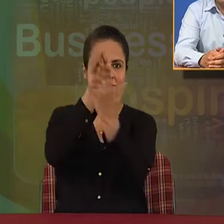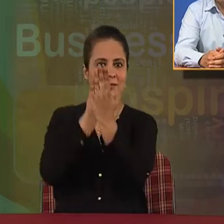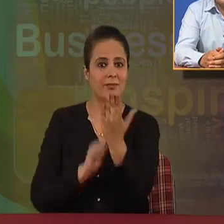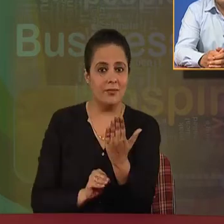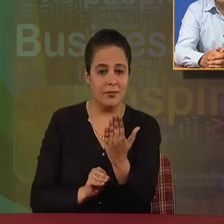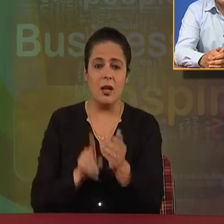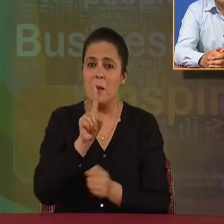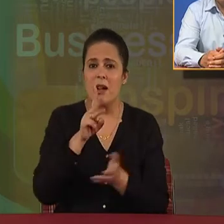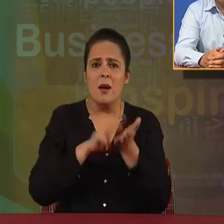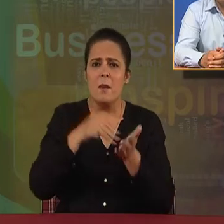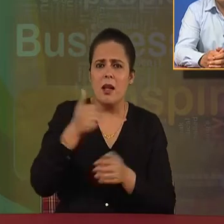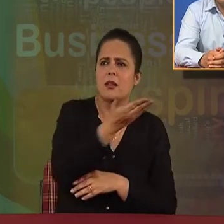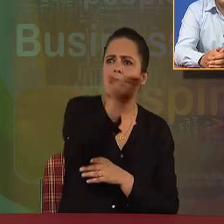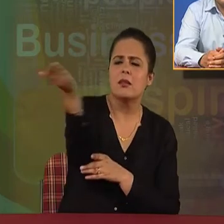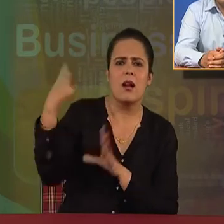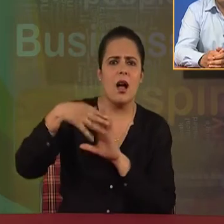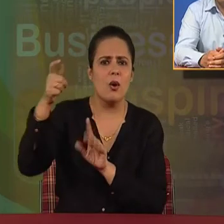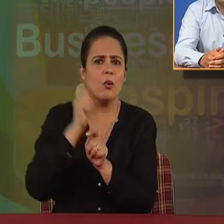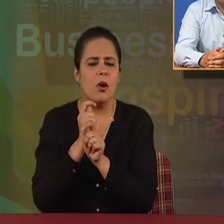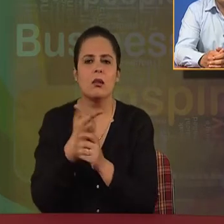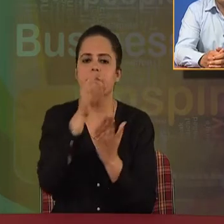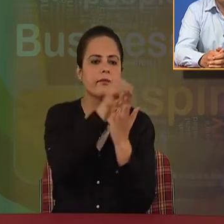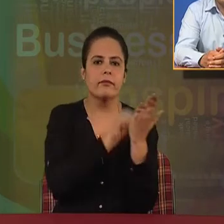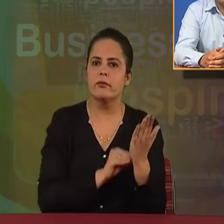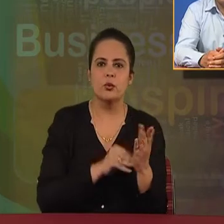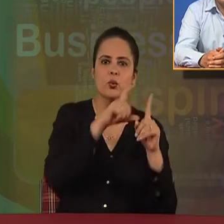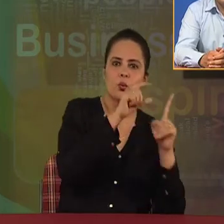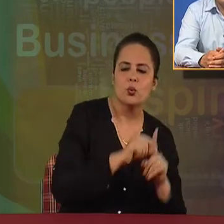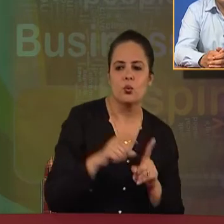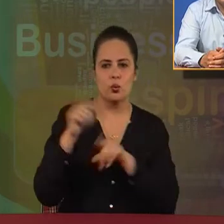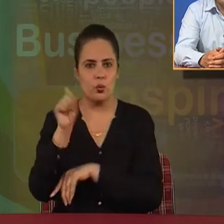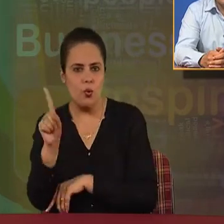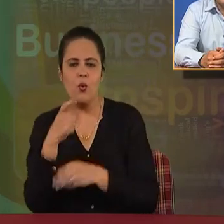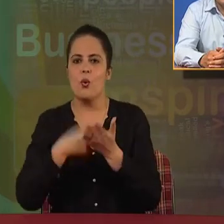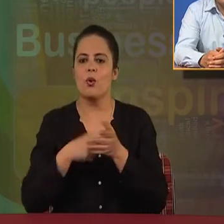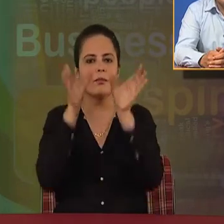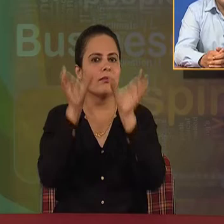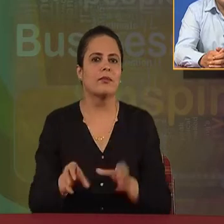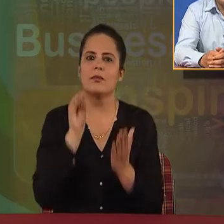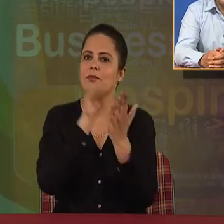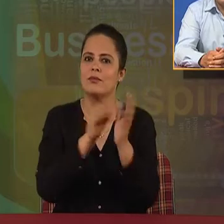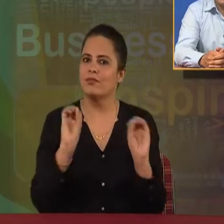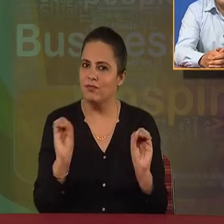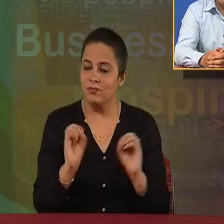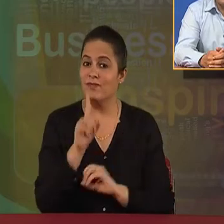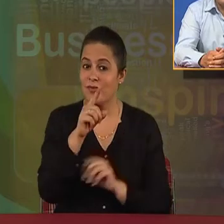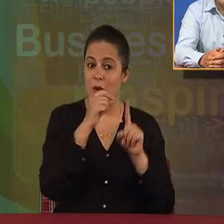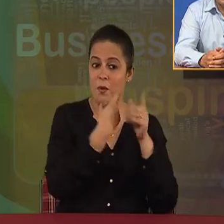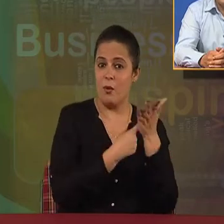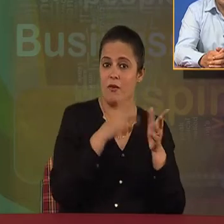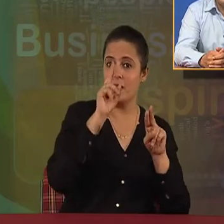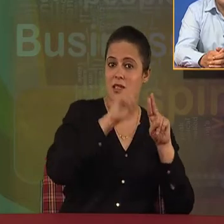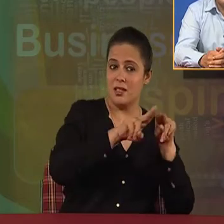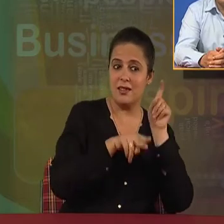who are working as managers, nothing is written what is there in their code of conduct. So, this feature of profession is not available